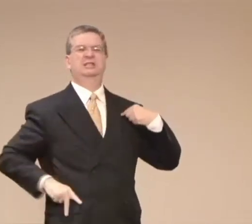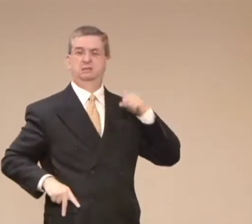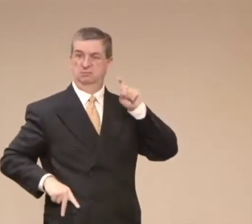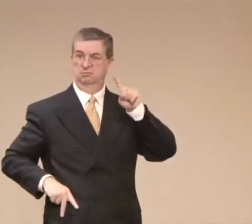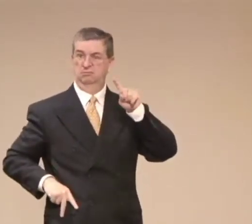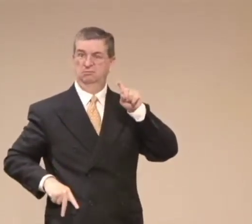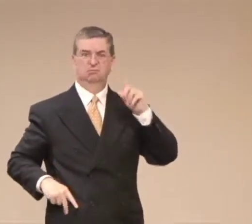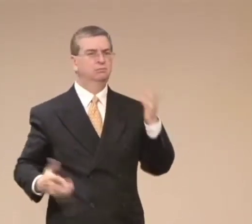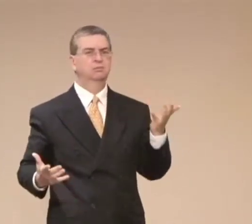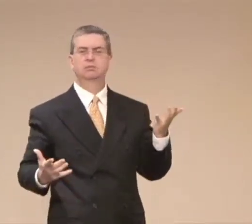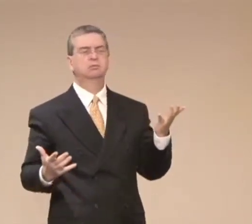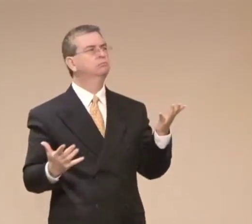want wisdom.